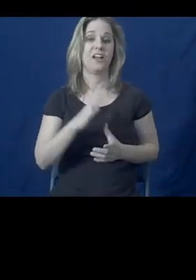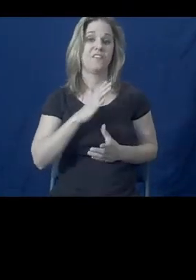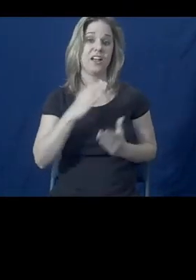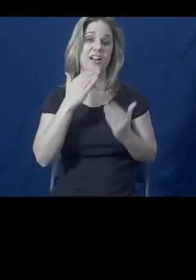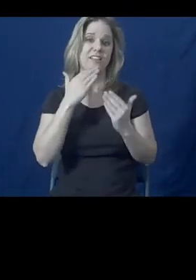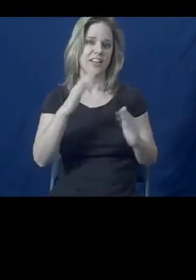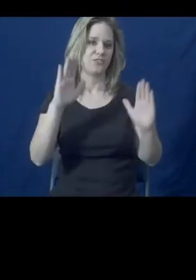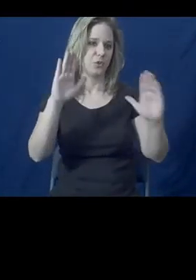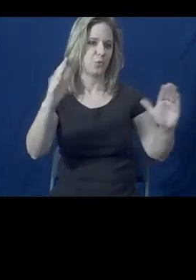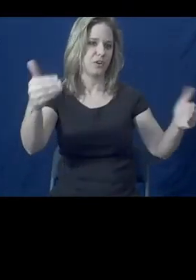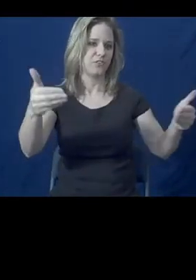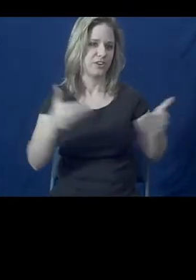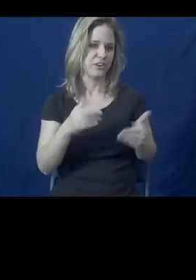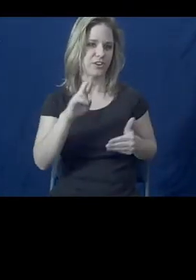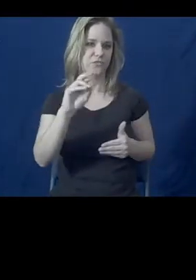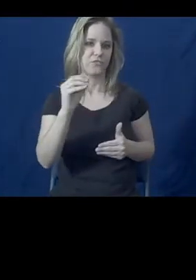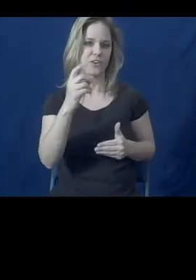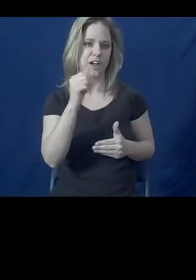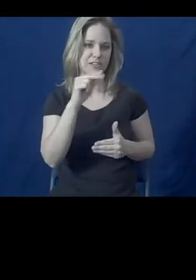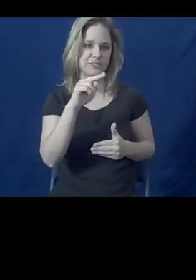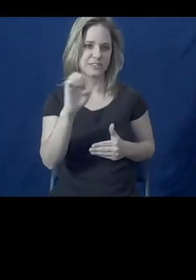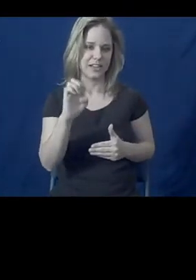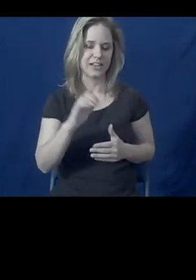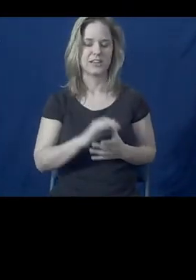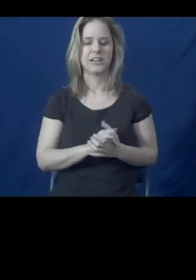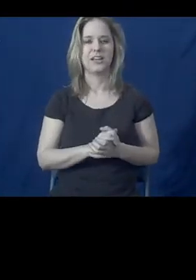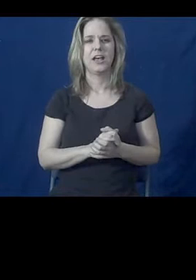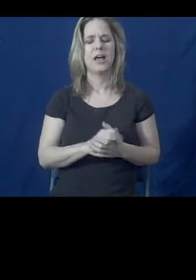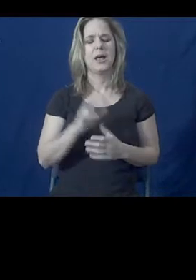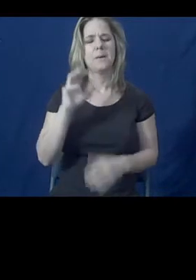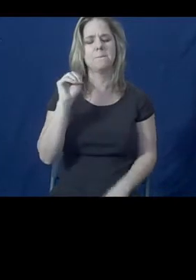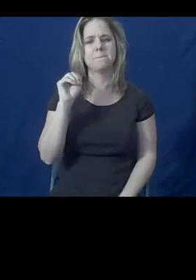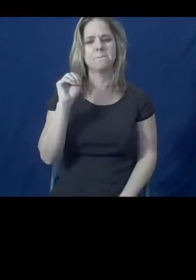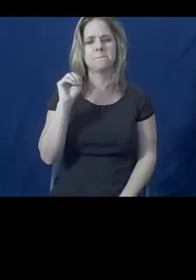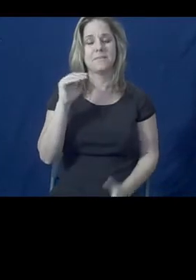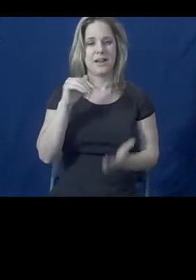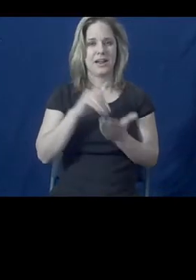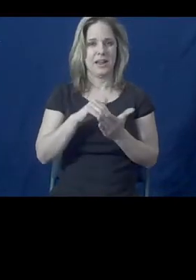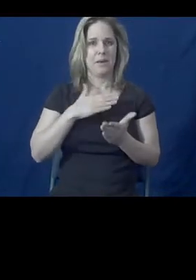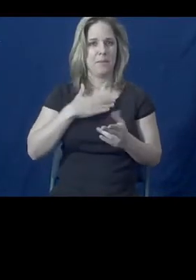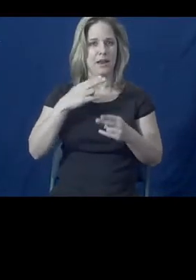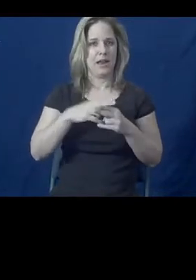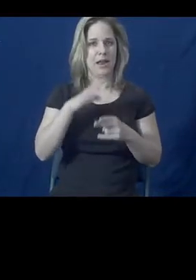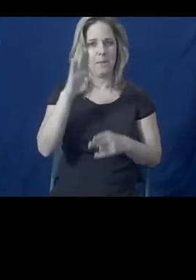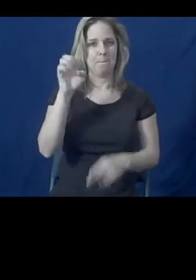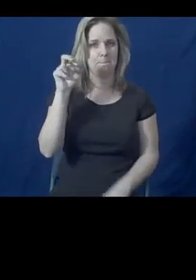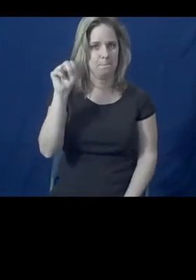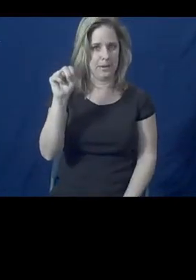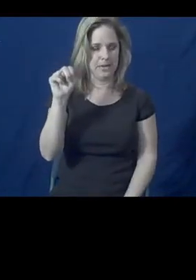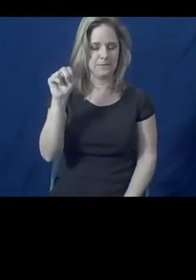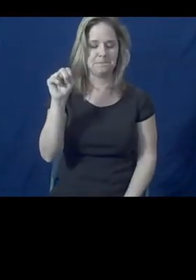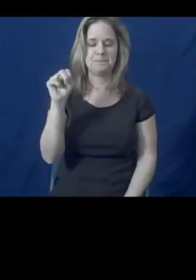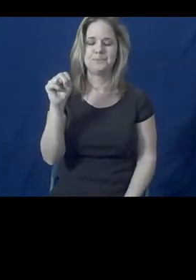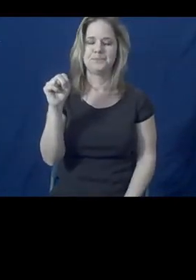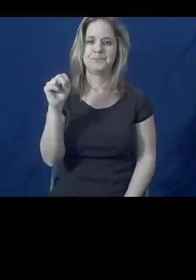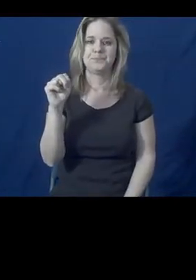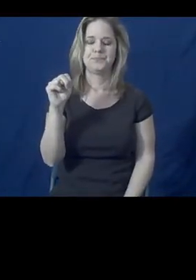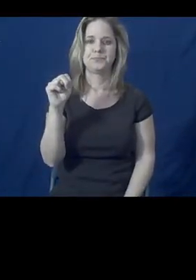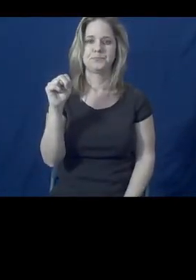Thanks for the great introduction, Roxanne. Again, my name is Ben, and